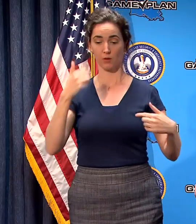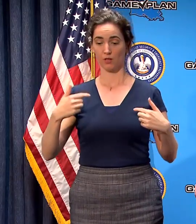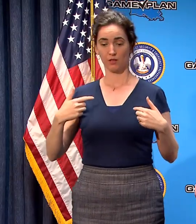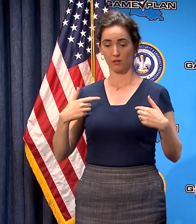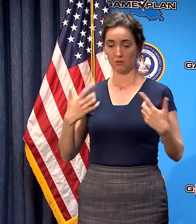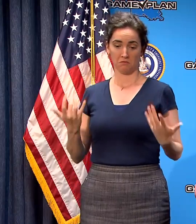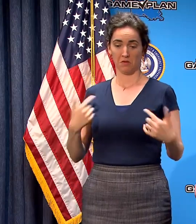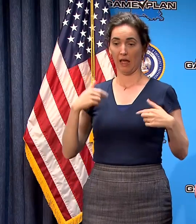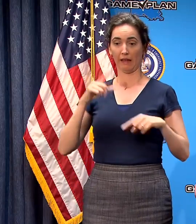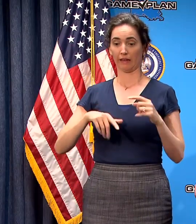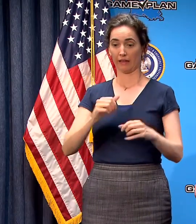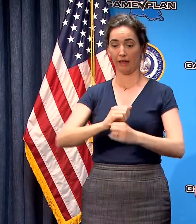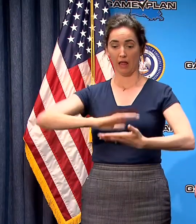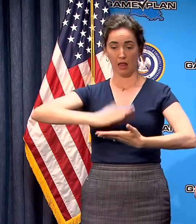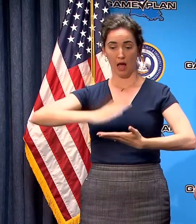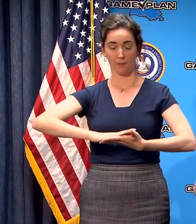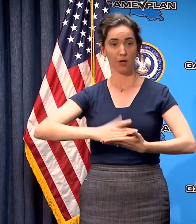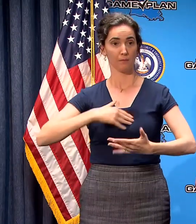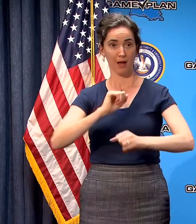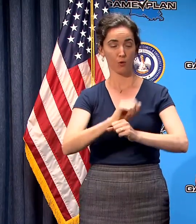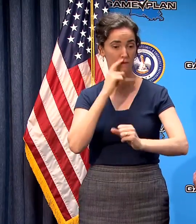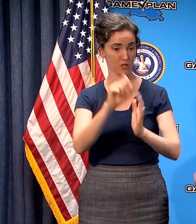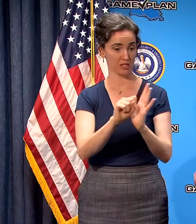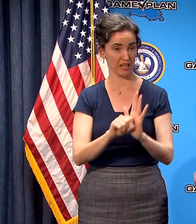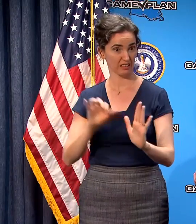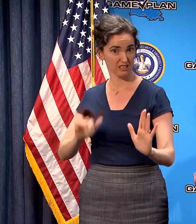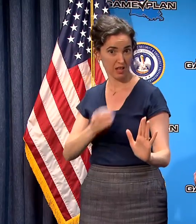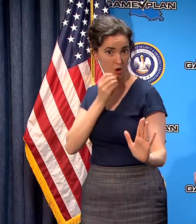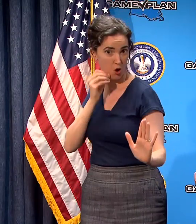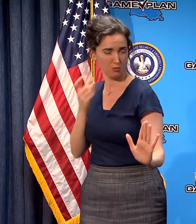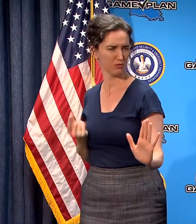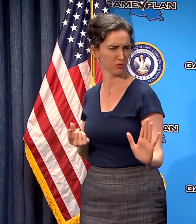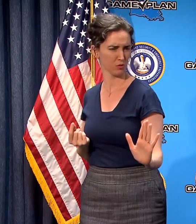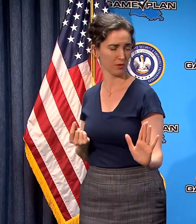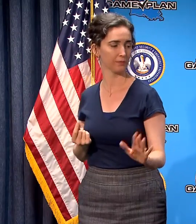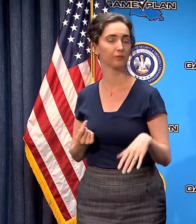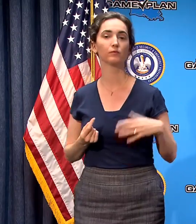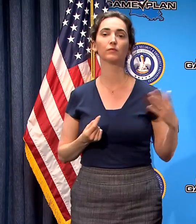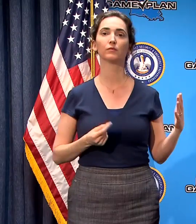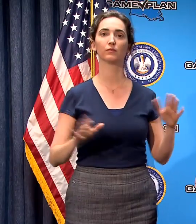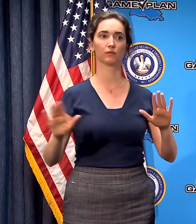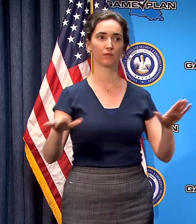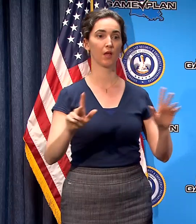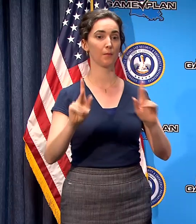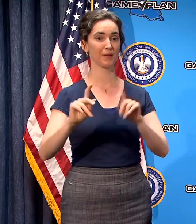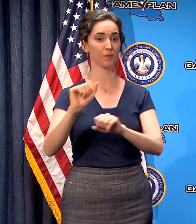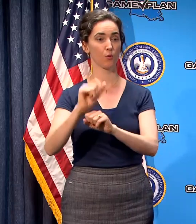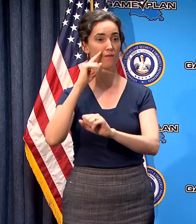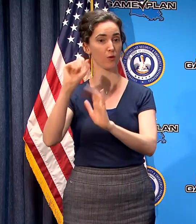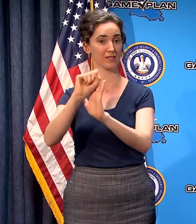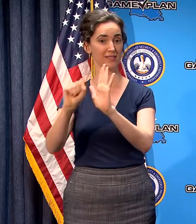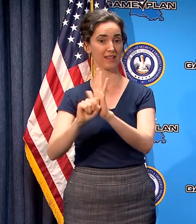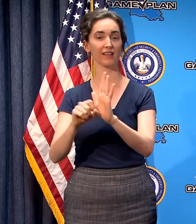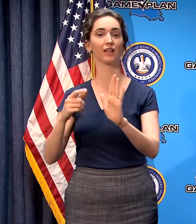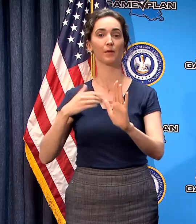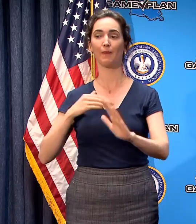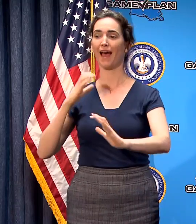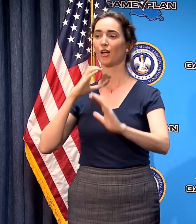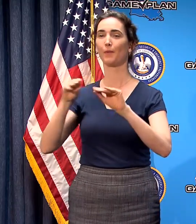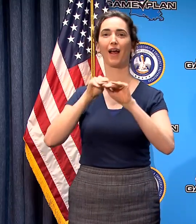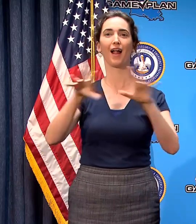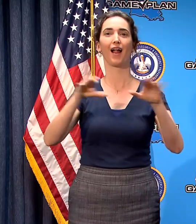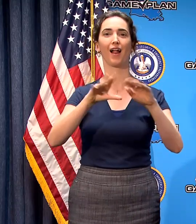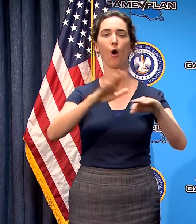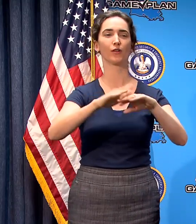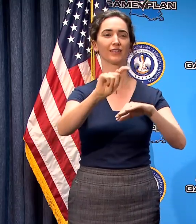can I just stay home if I'm a state employee? well state employees I'm not going to communicate to state employees through the media about whether they're to